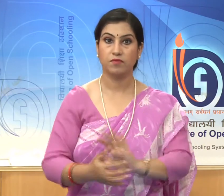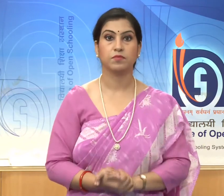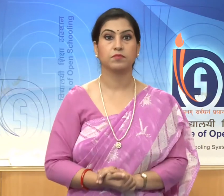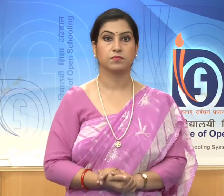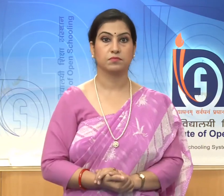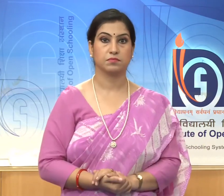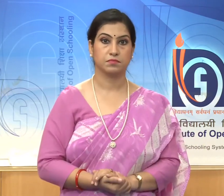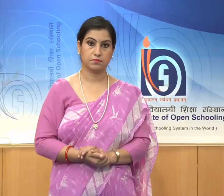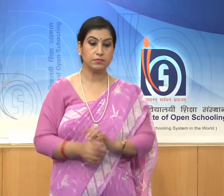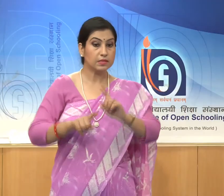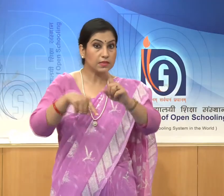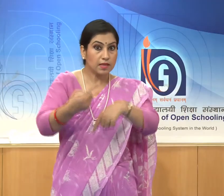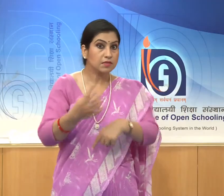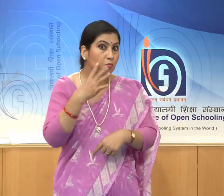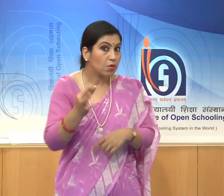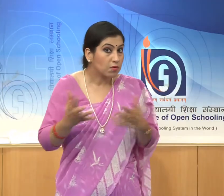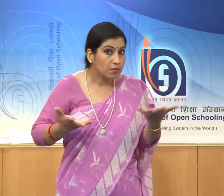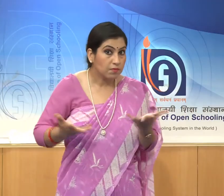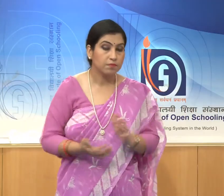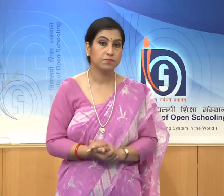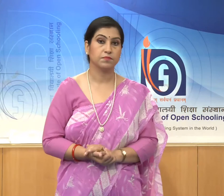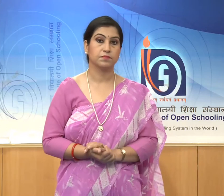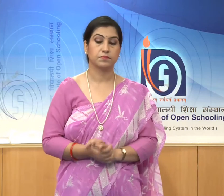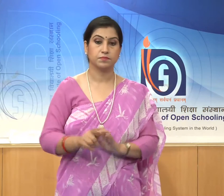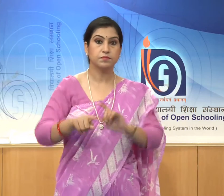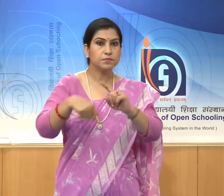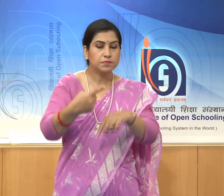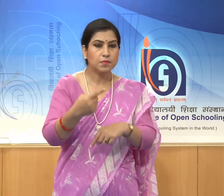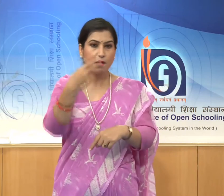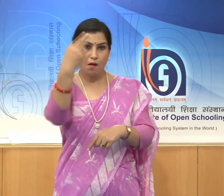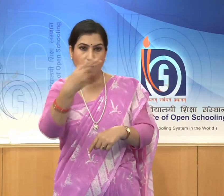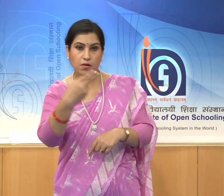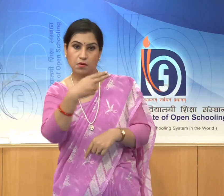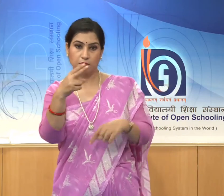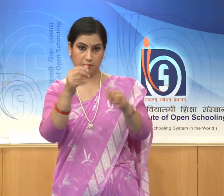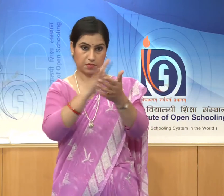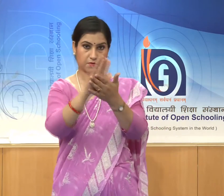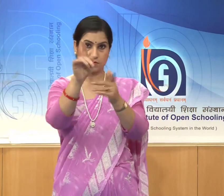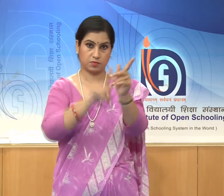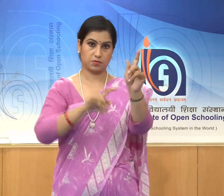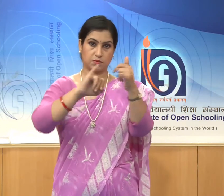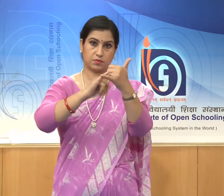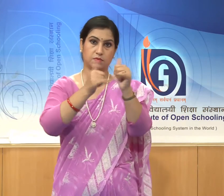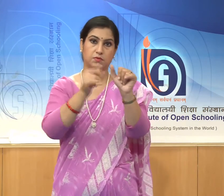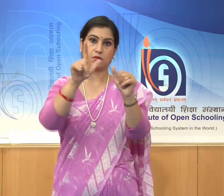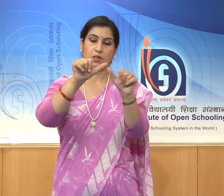Next in importance was Haisala art. Haisala style